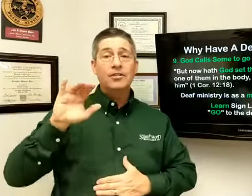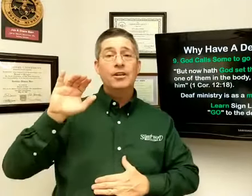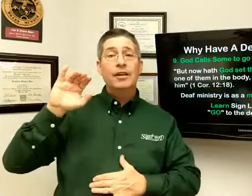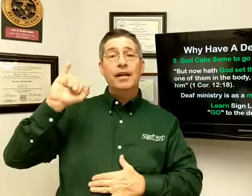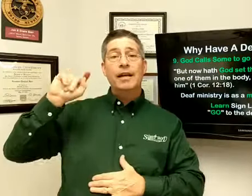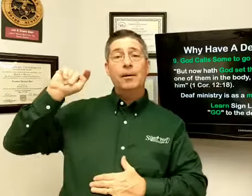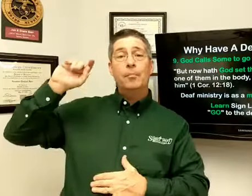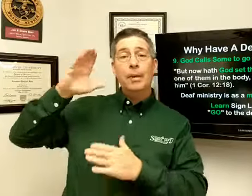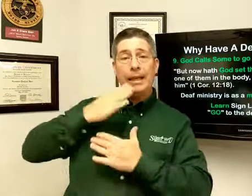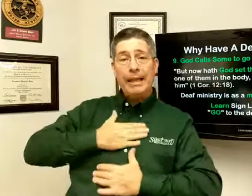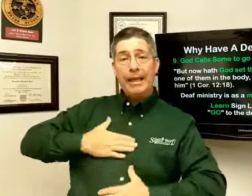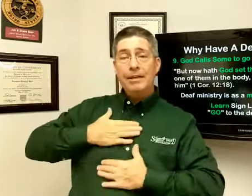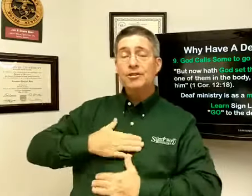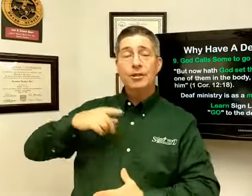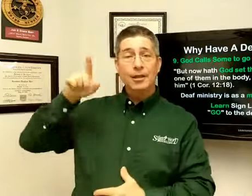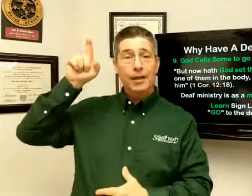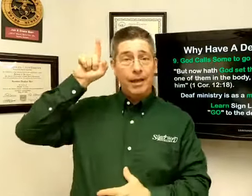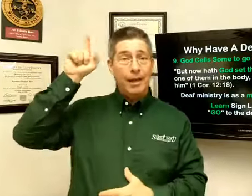it pleased him.